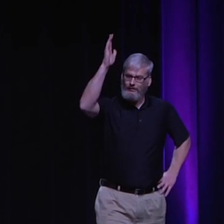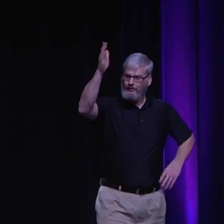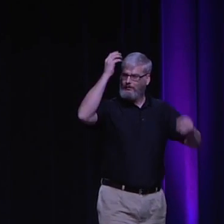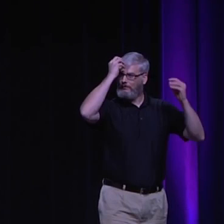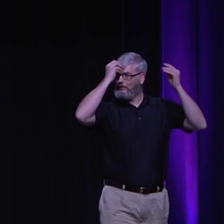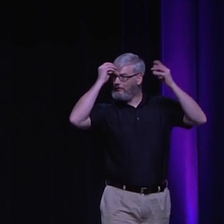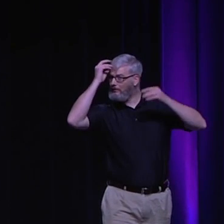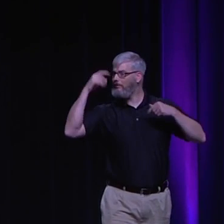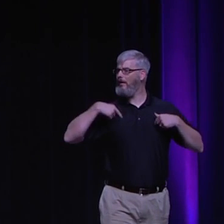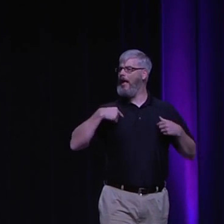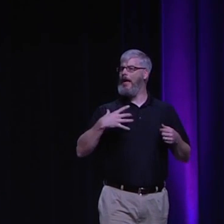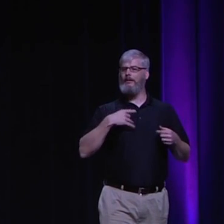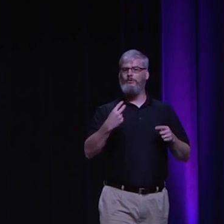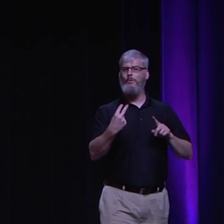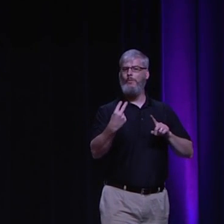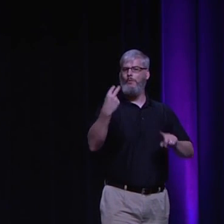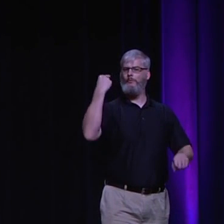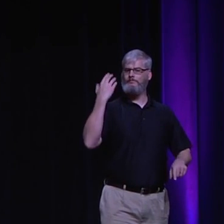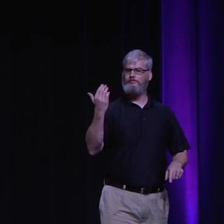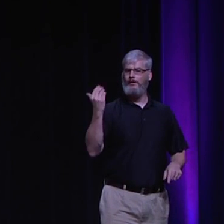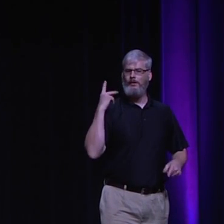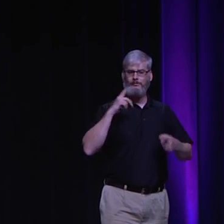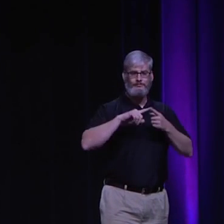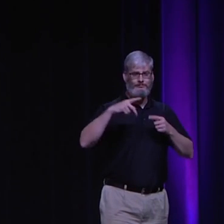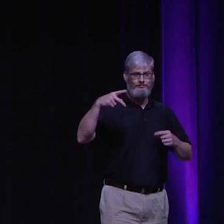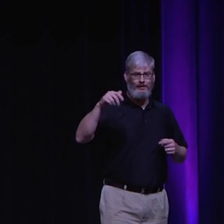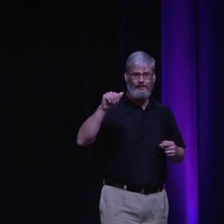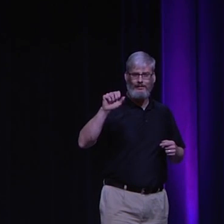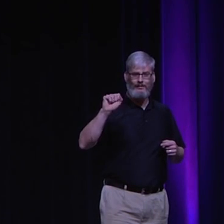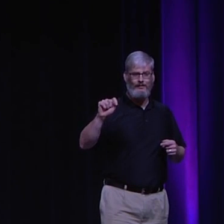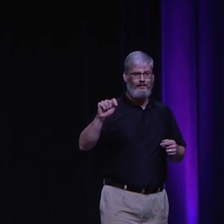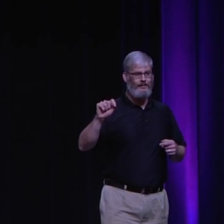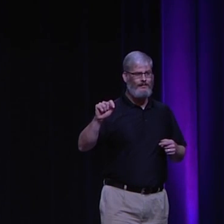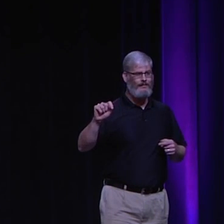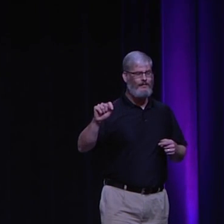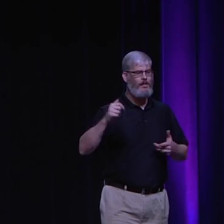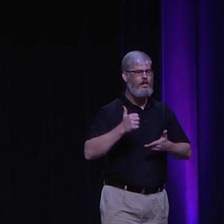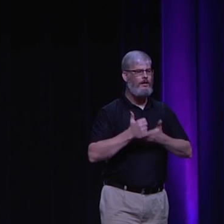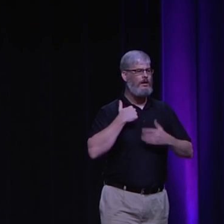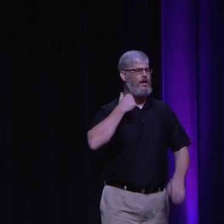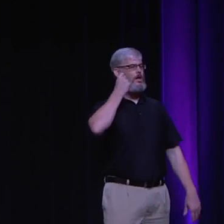So, as you think about the future, I like to take a look back at the past